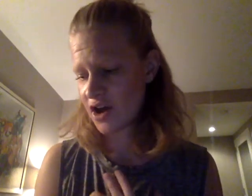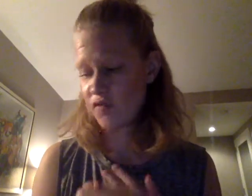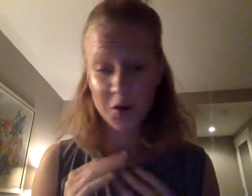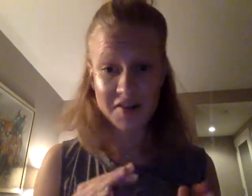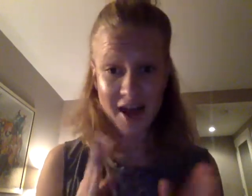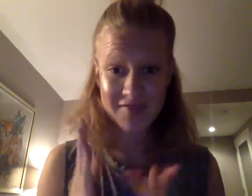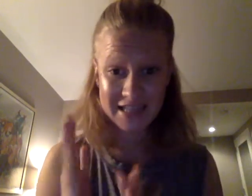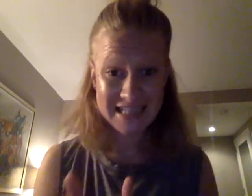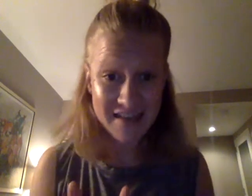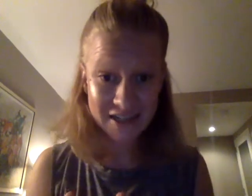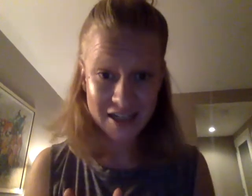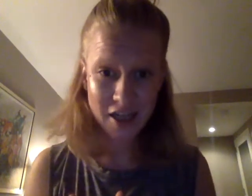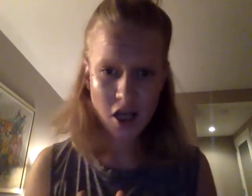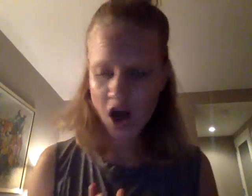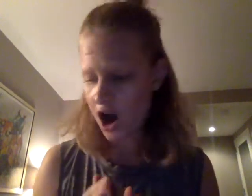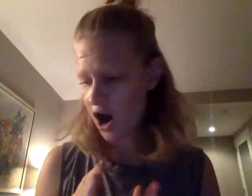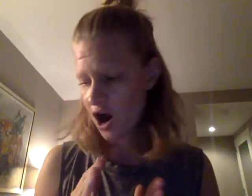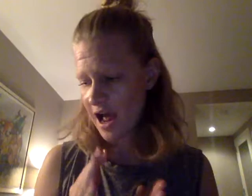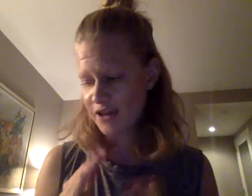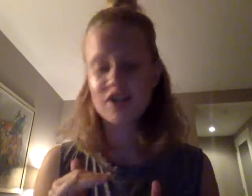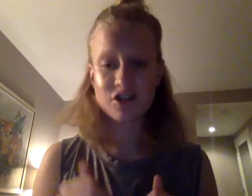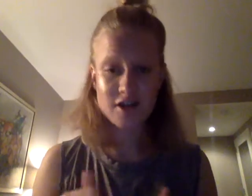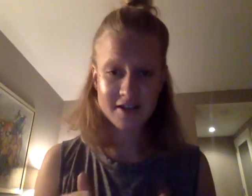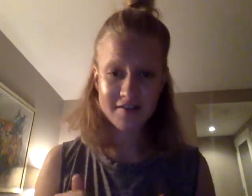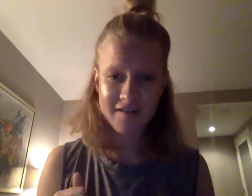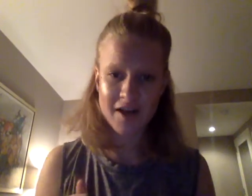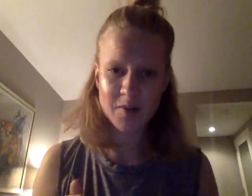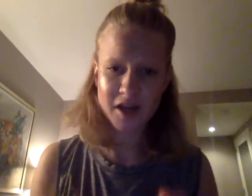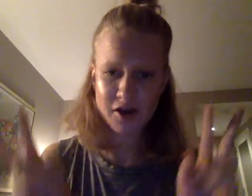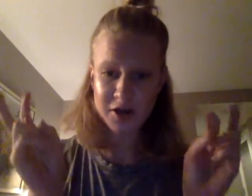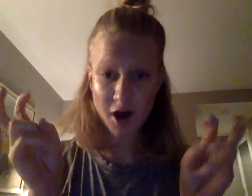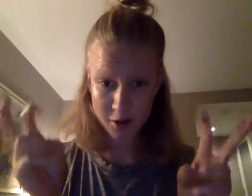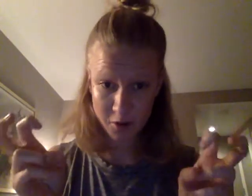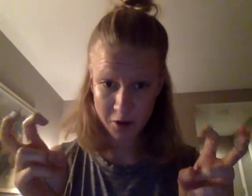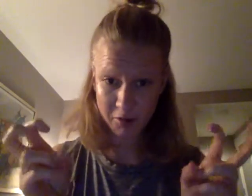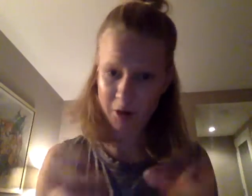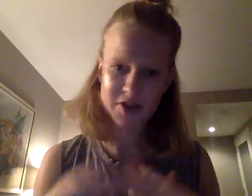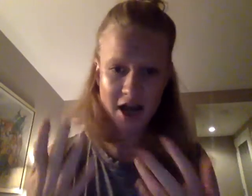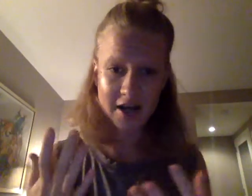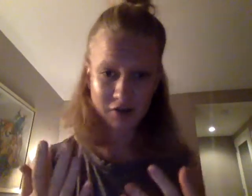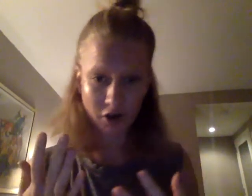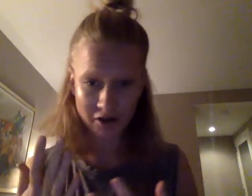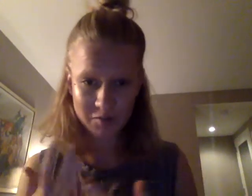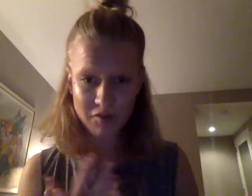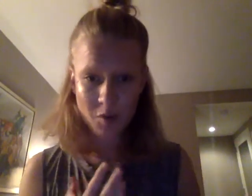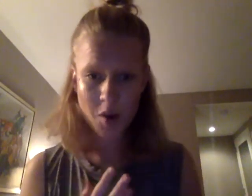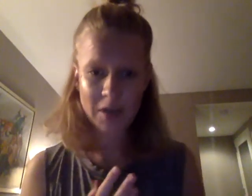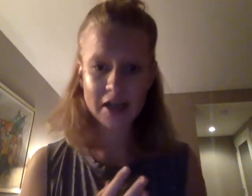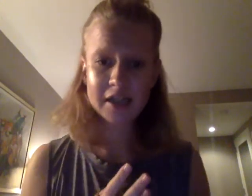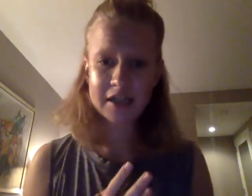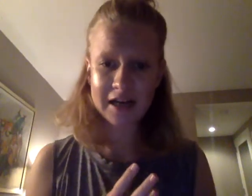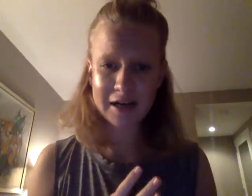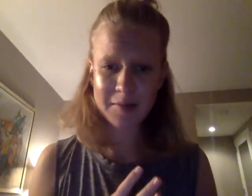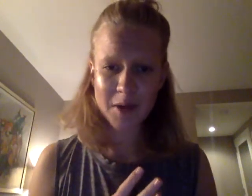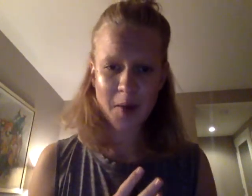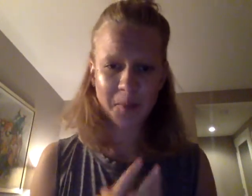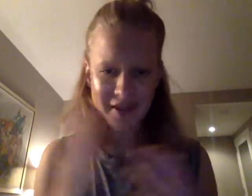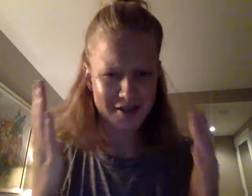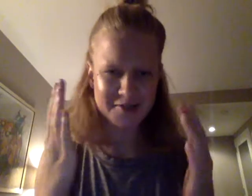45 and 70 are actually interested in finding what they called an encore career, which I had never heard of before. But what that tells